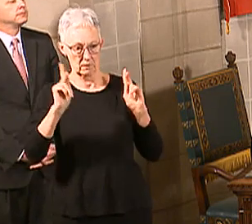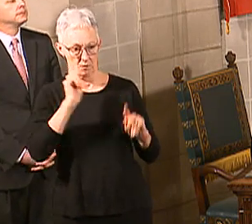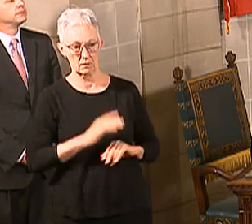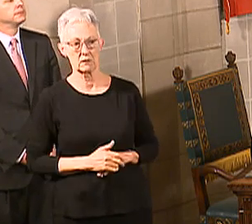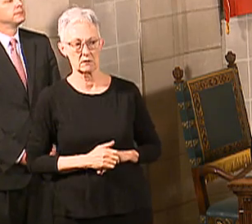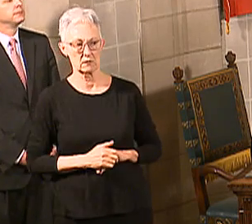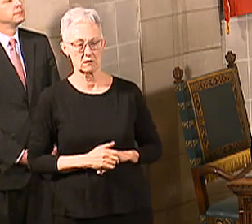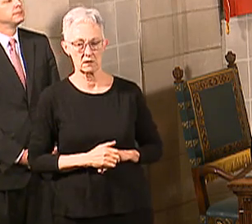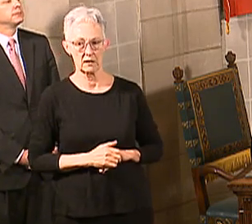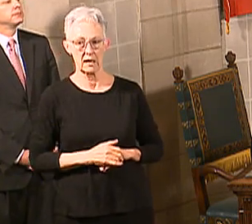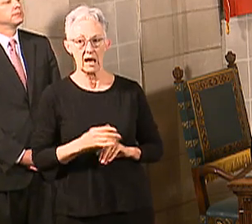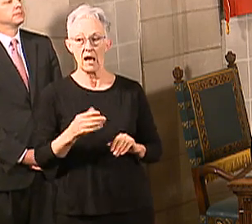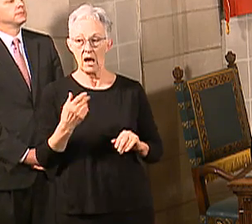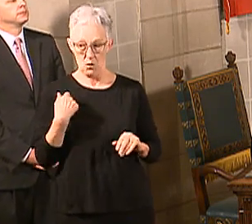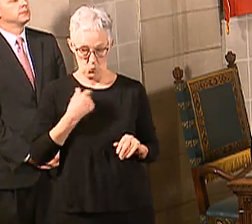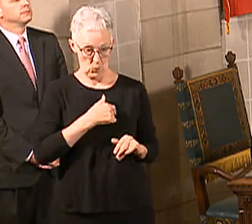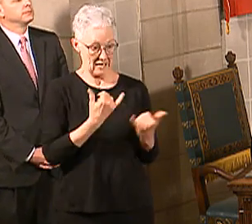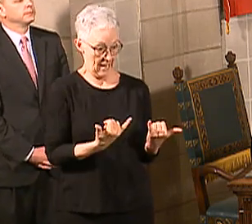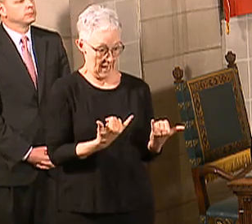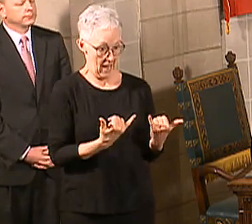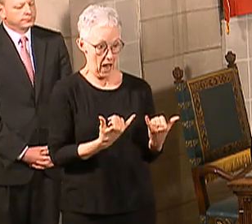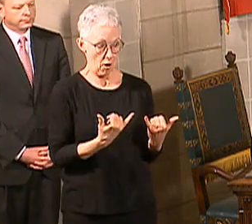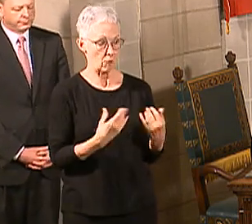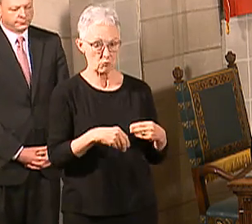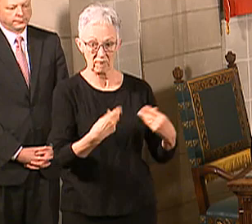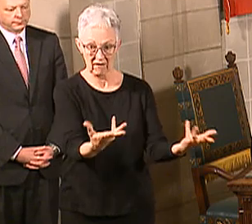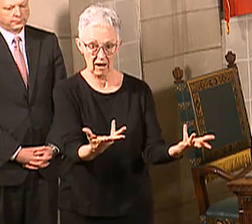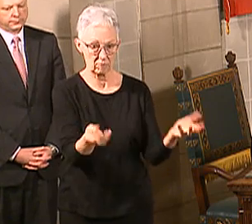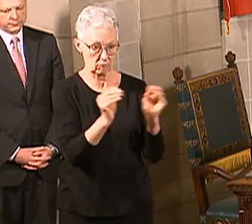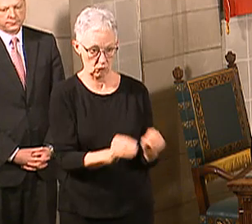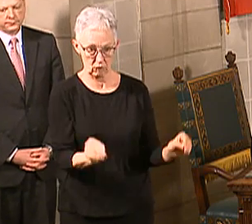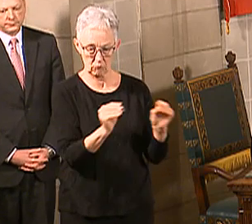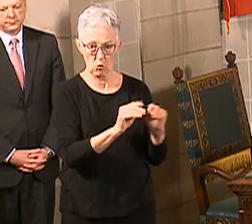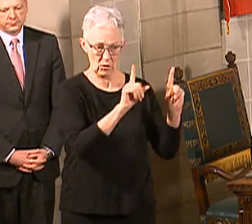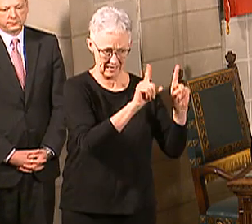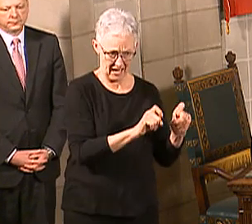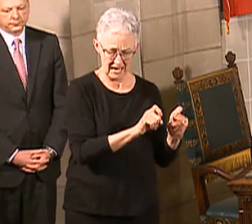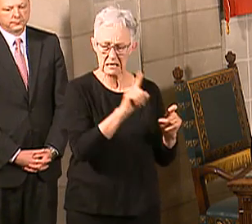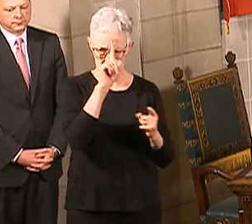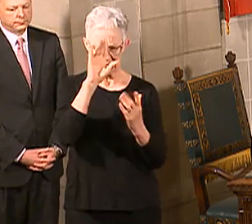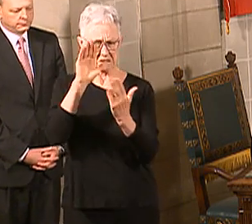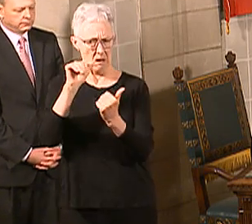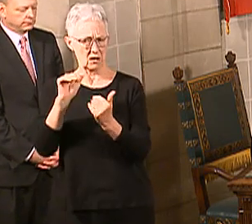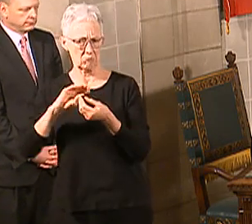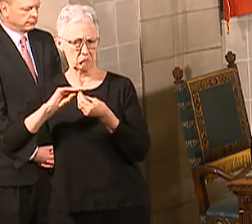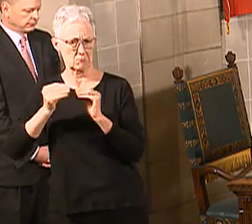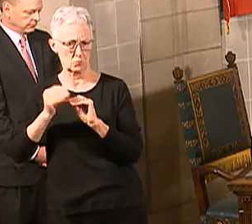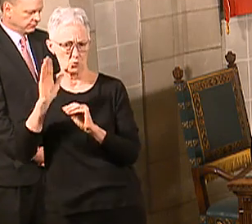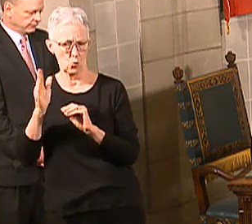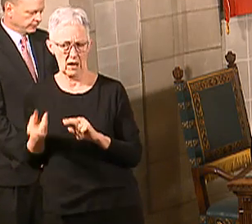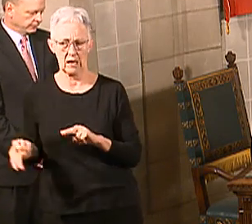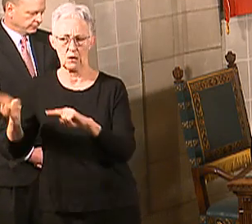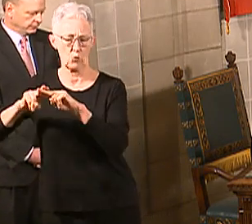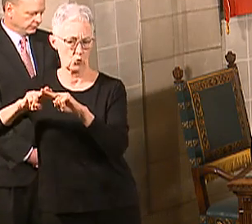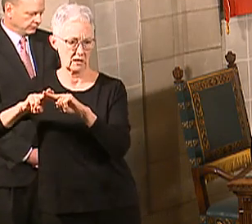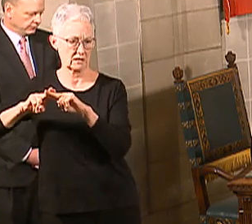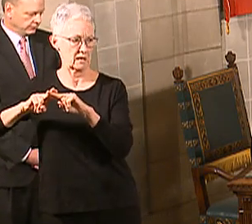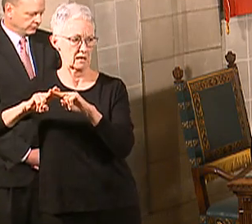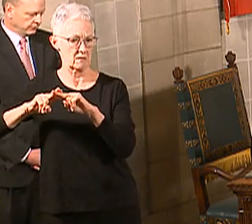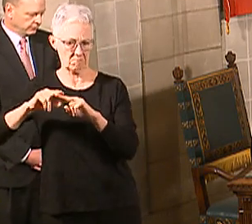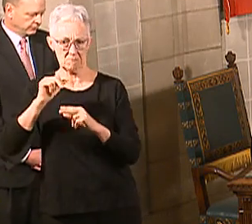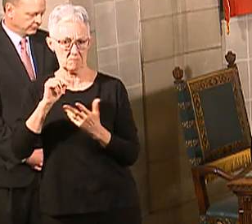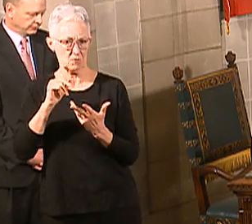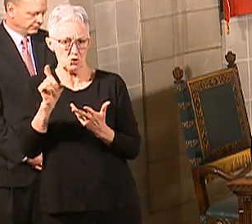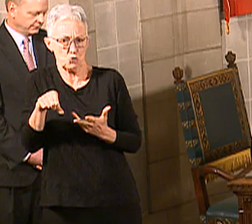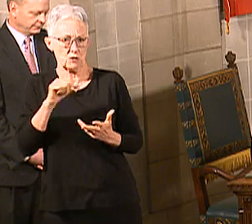we are going to expect to see more cases. That's nothing to be alarmed by. But we want to remind everybody, please, make sure that you're doing all